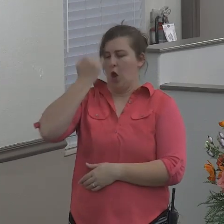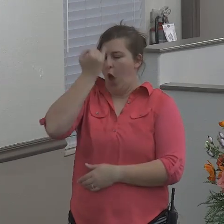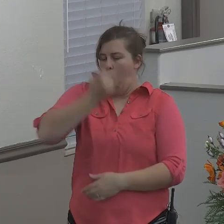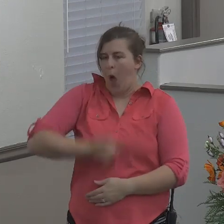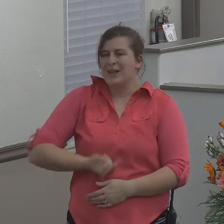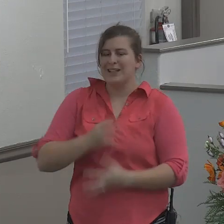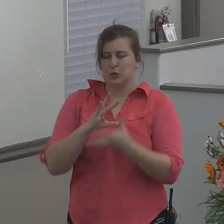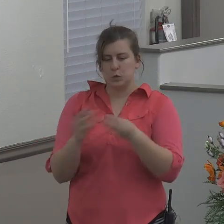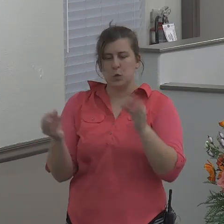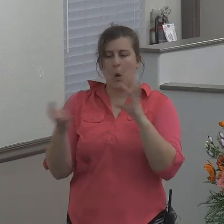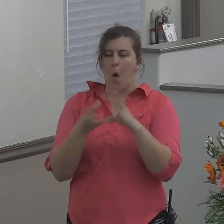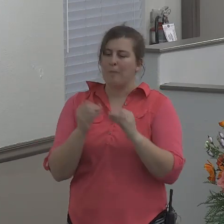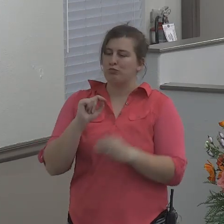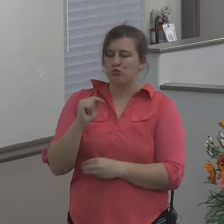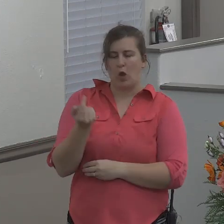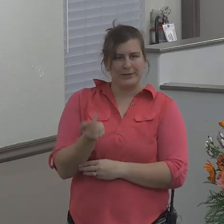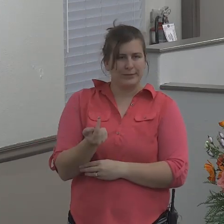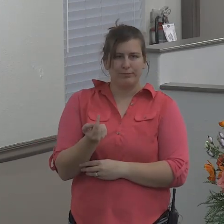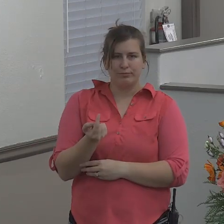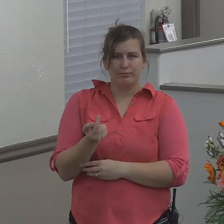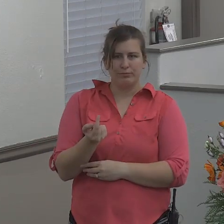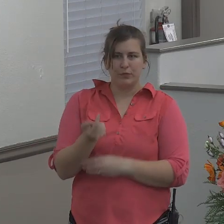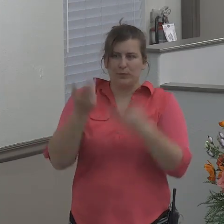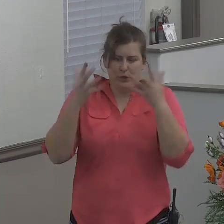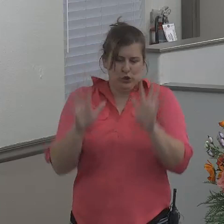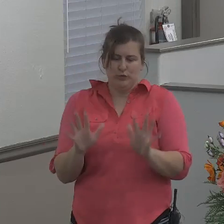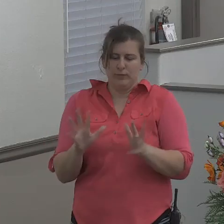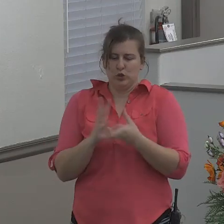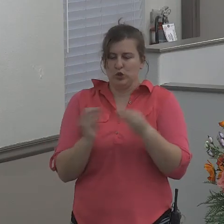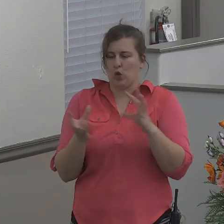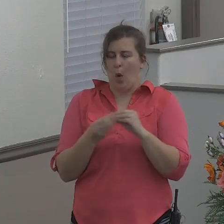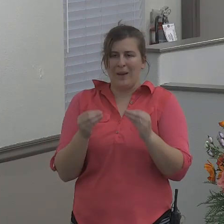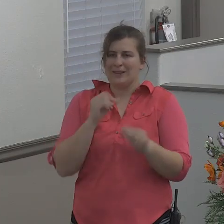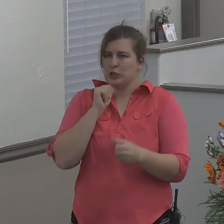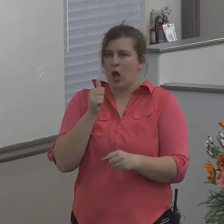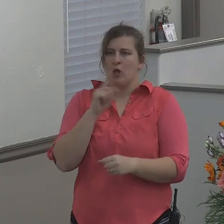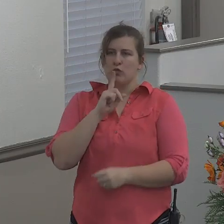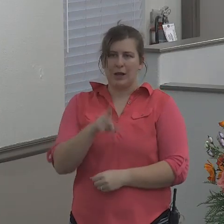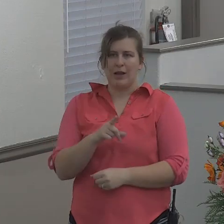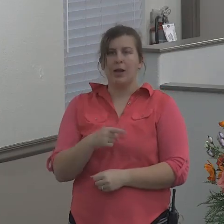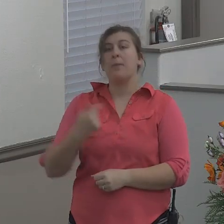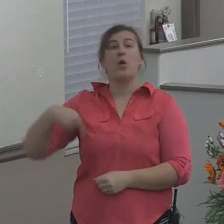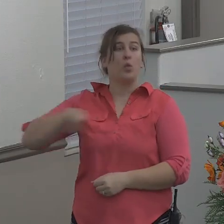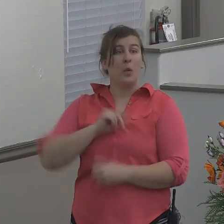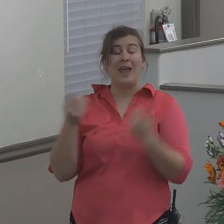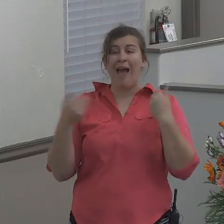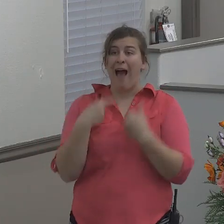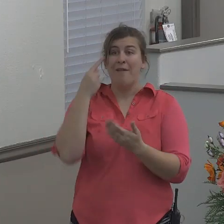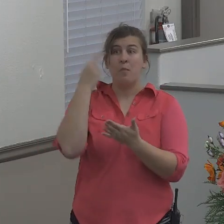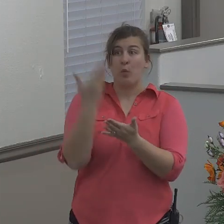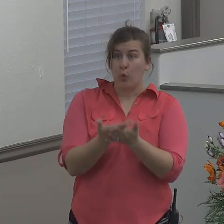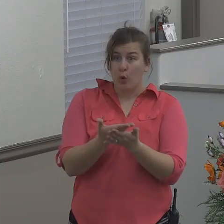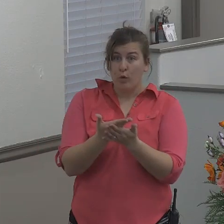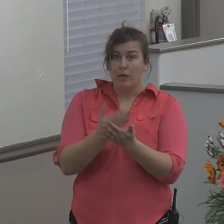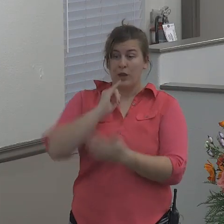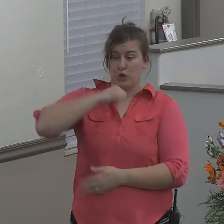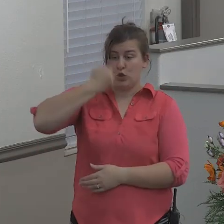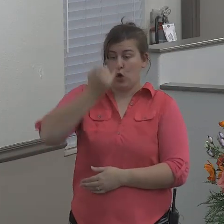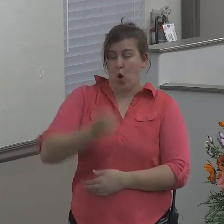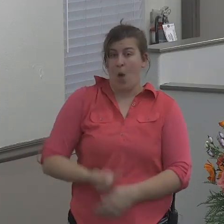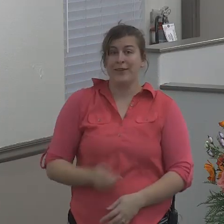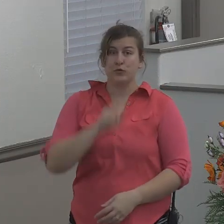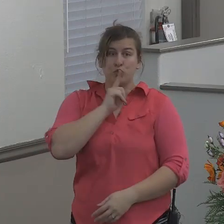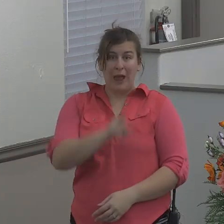story and did not really happen. We have proof that Jonah was a real person, that he was not made up as a